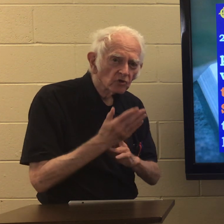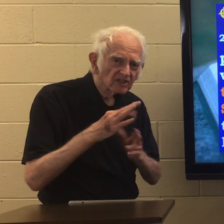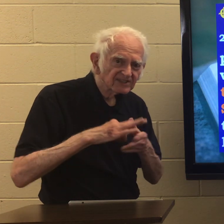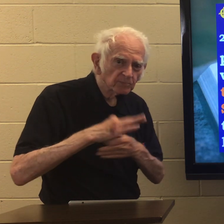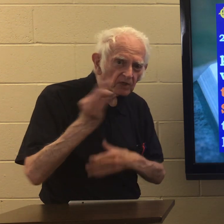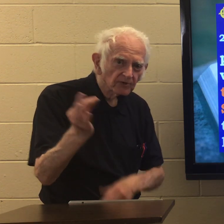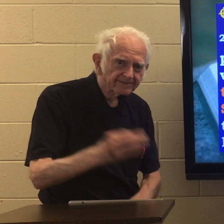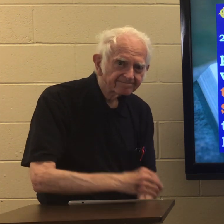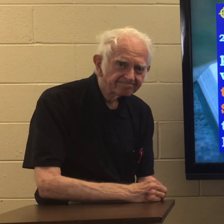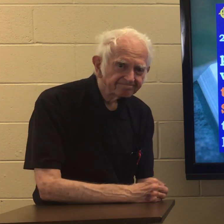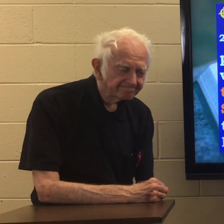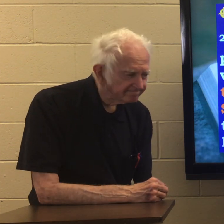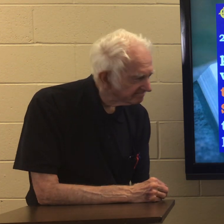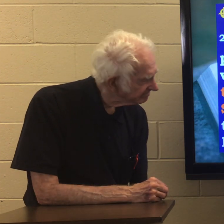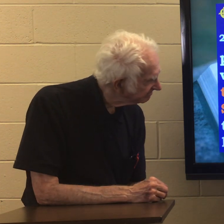through the spirit